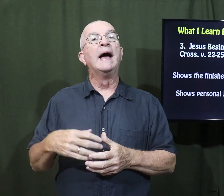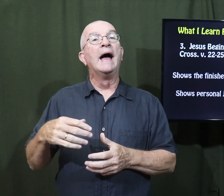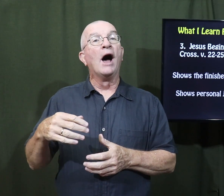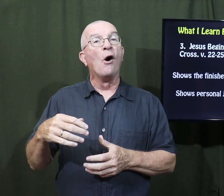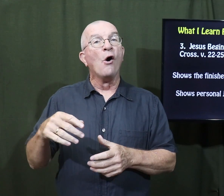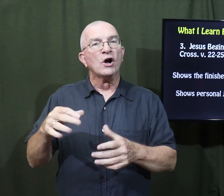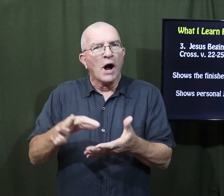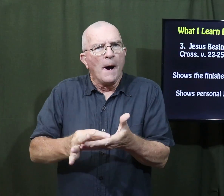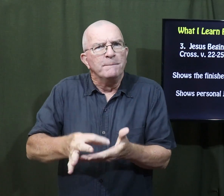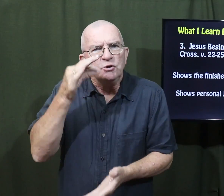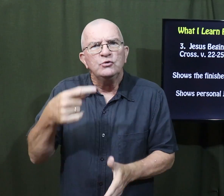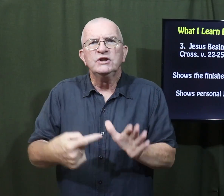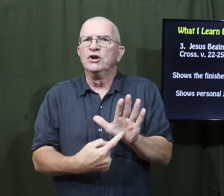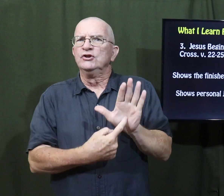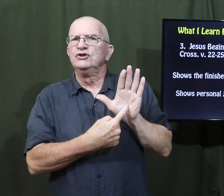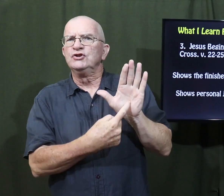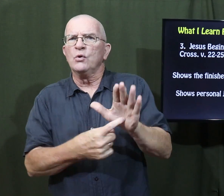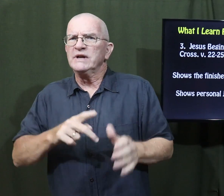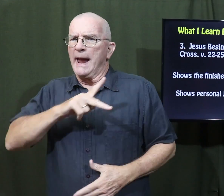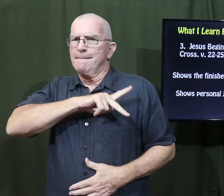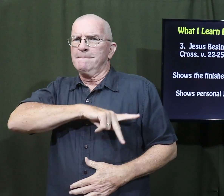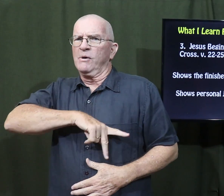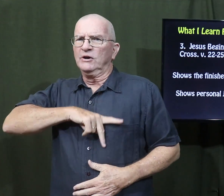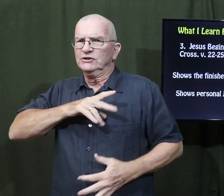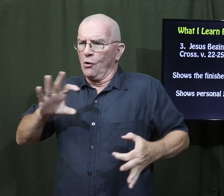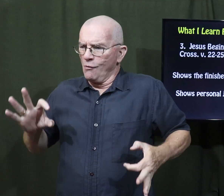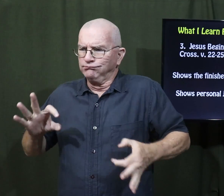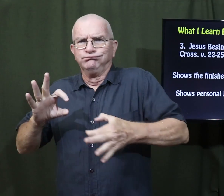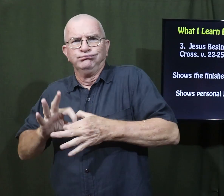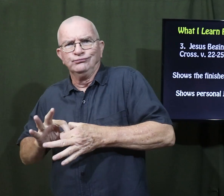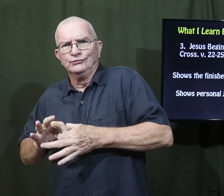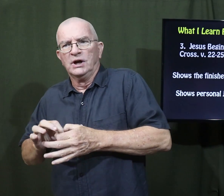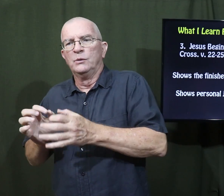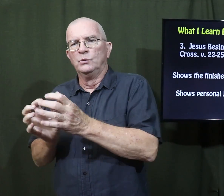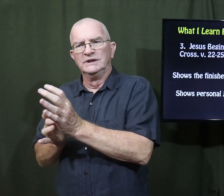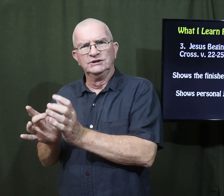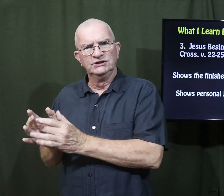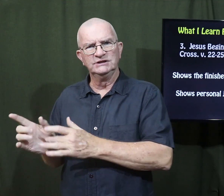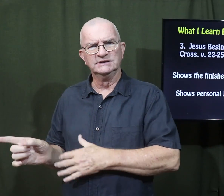Communion shows a personal joining with Jesus.